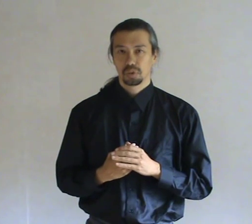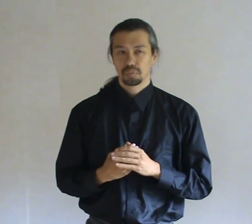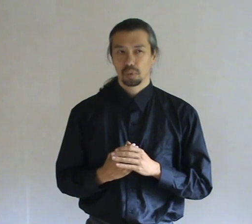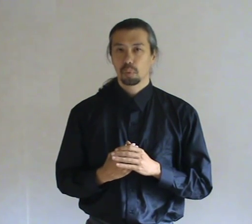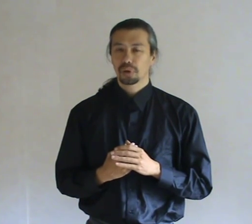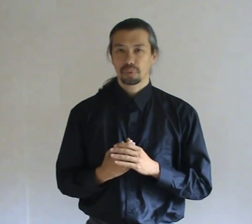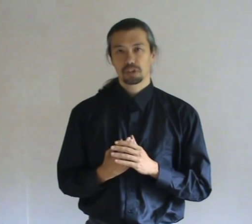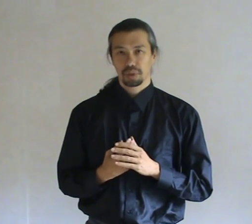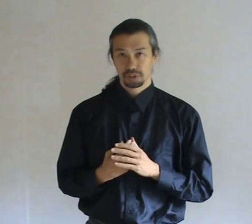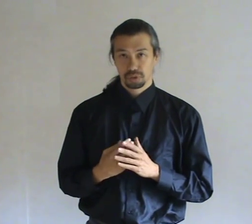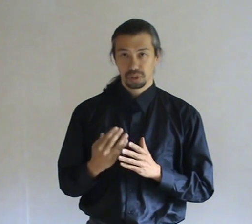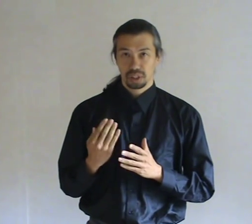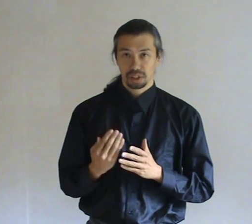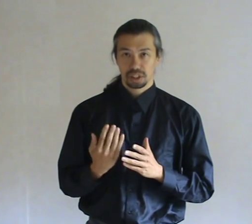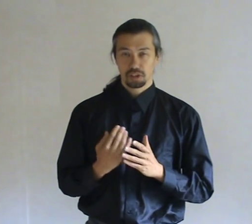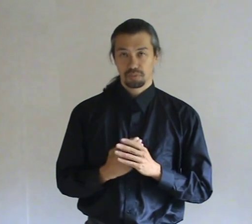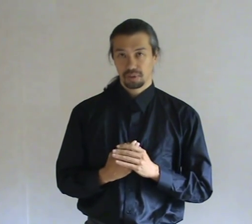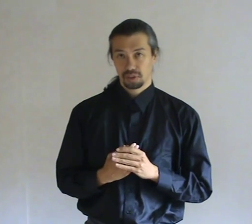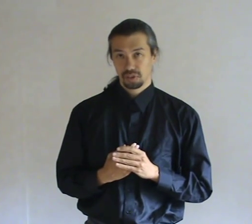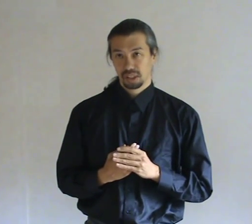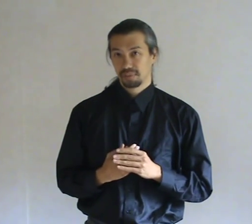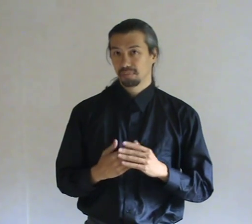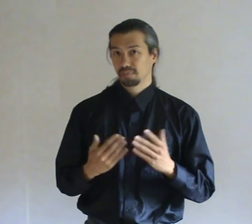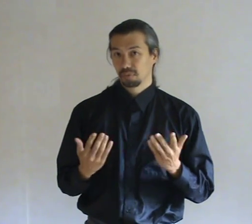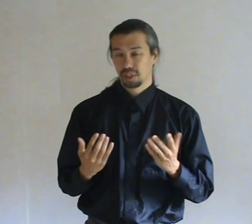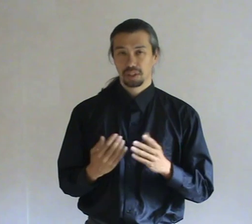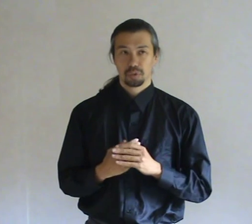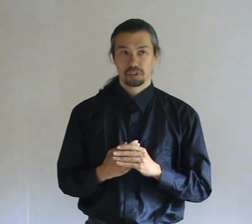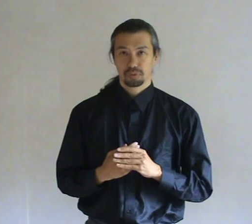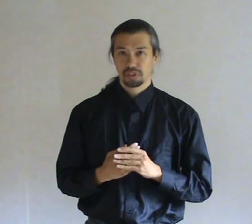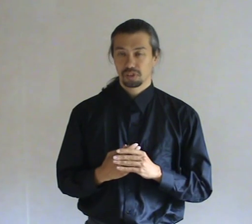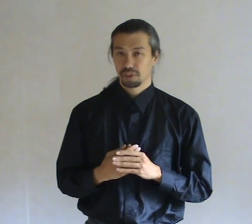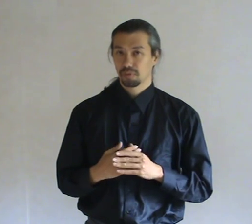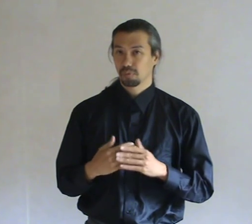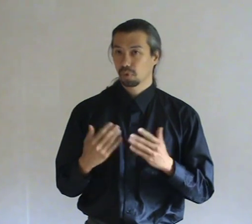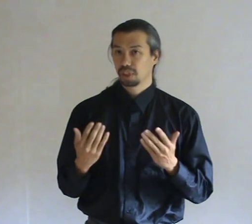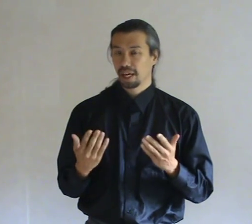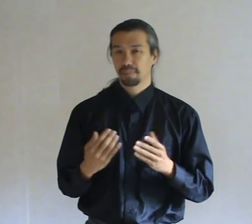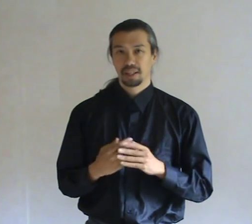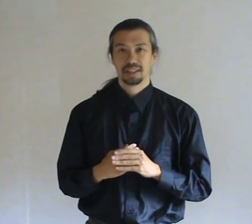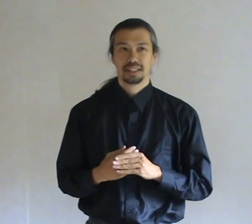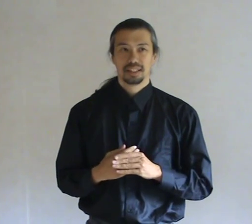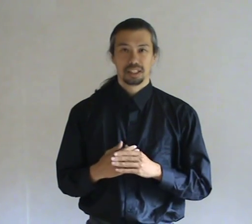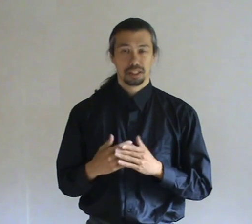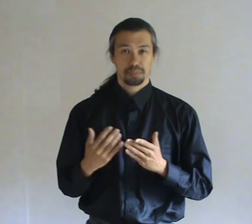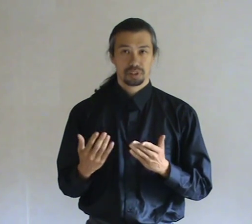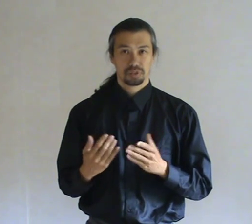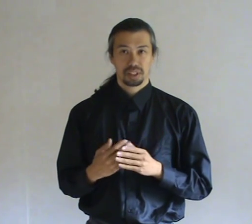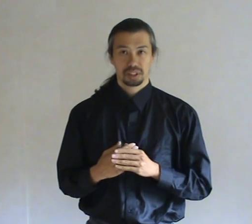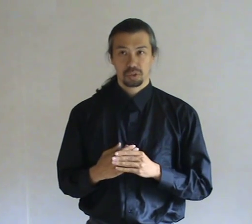work with spirits, to judge these spirits. In Hinduism for instance you have Lord Yama, in Egyptian tradition you